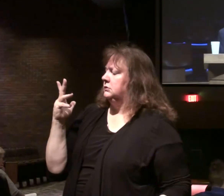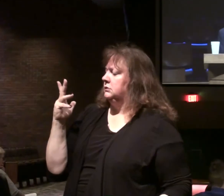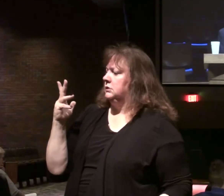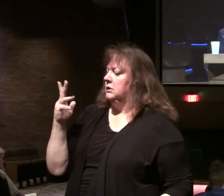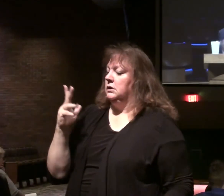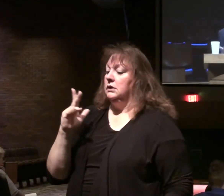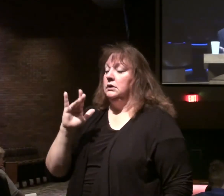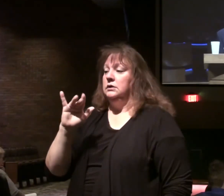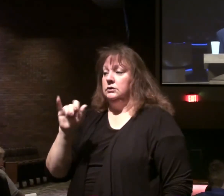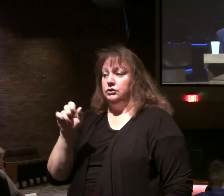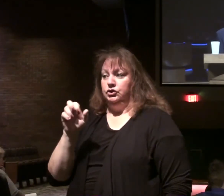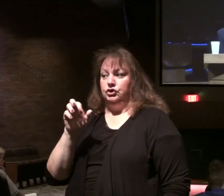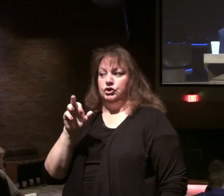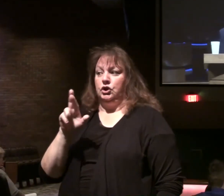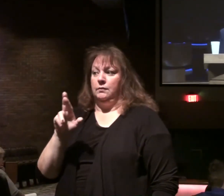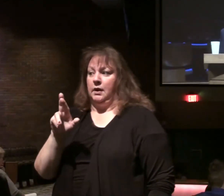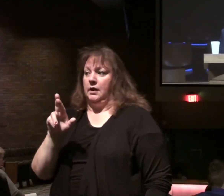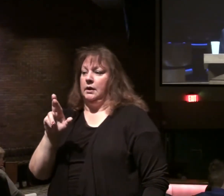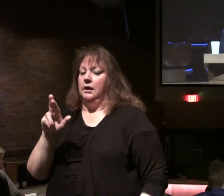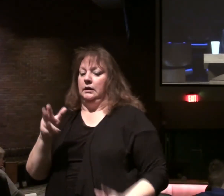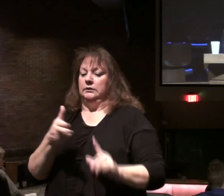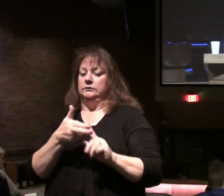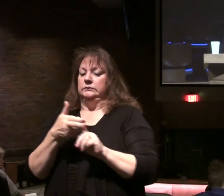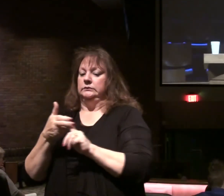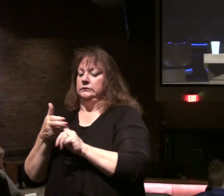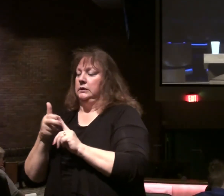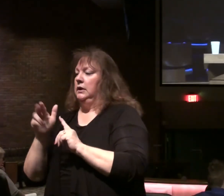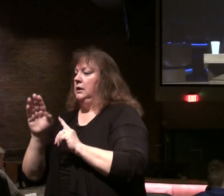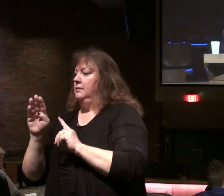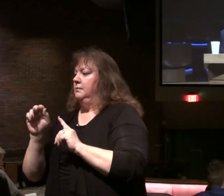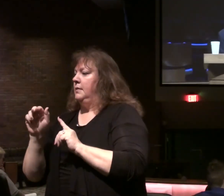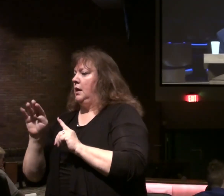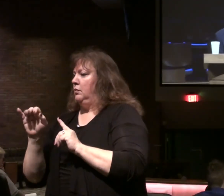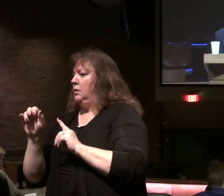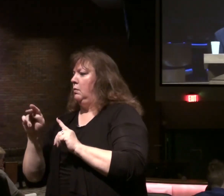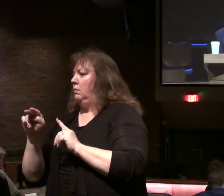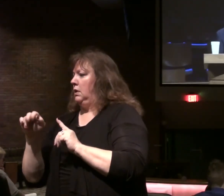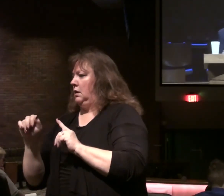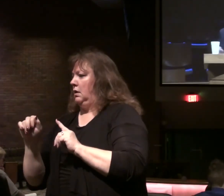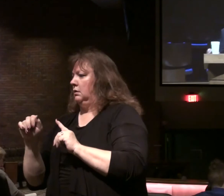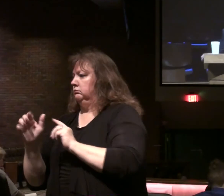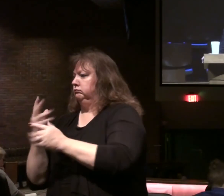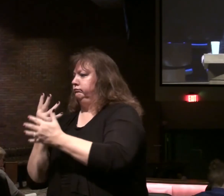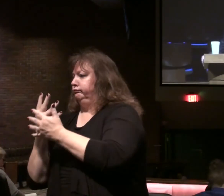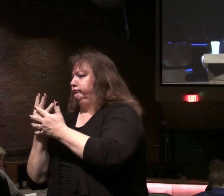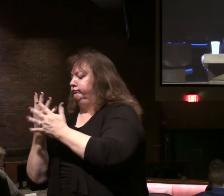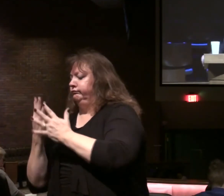Jeremiah. The Babylonian captivity. So in chapter five. Of Jeremiah.